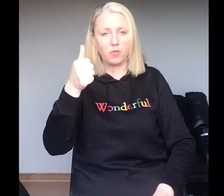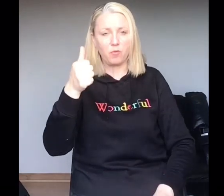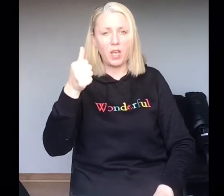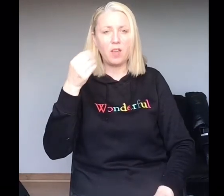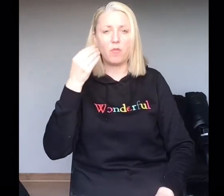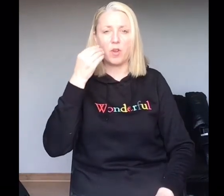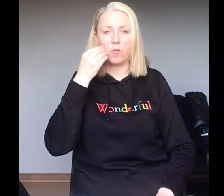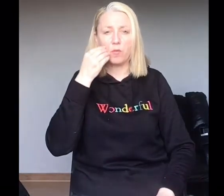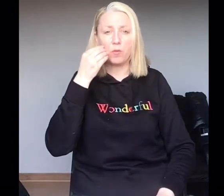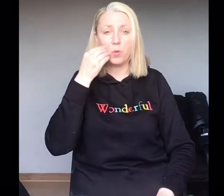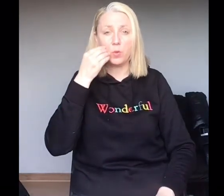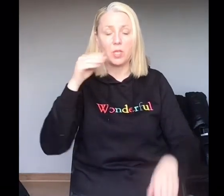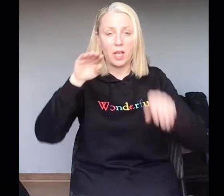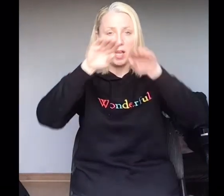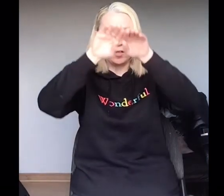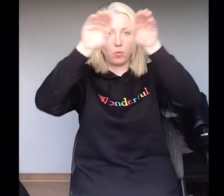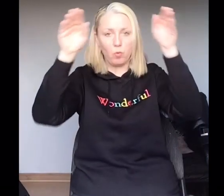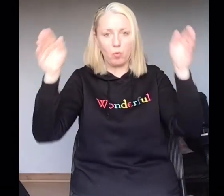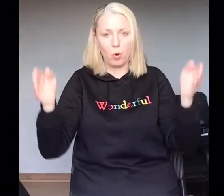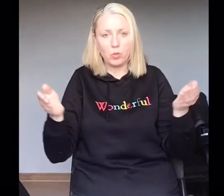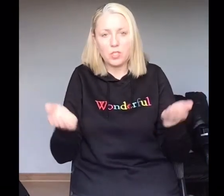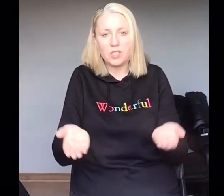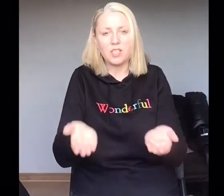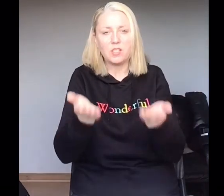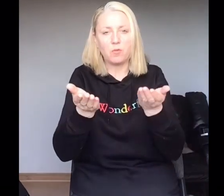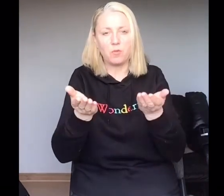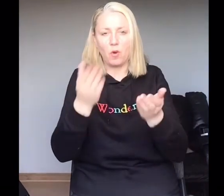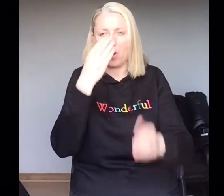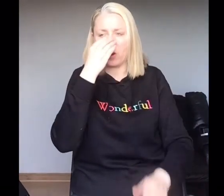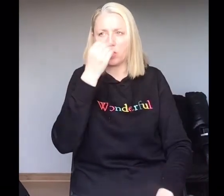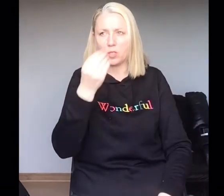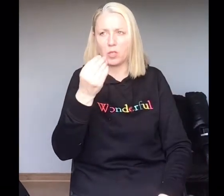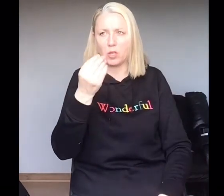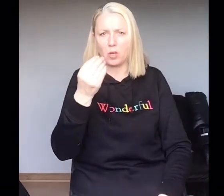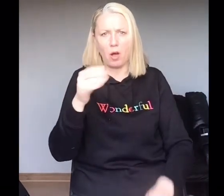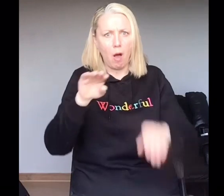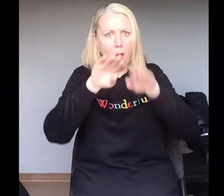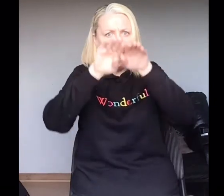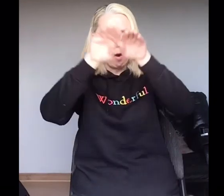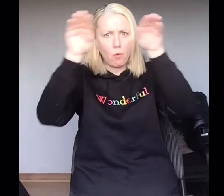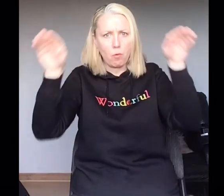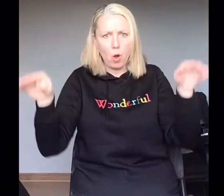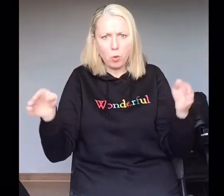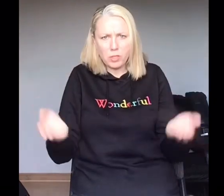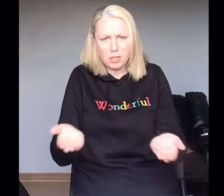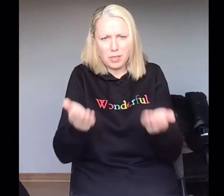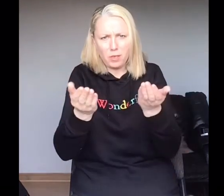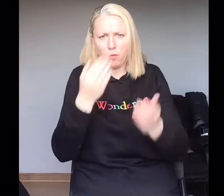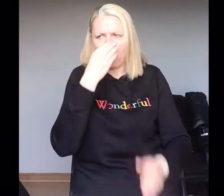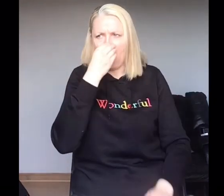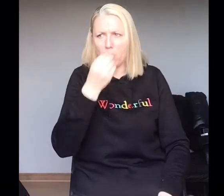favourite food is roasted fox. Roasted fox?